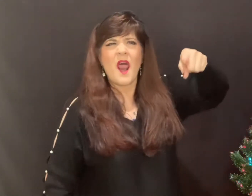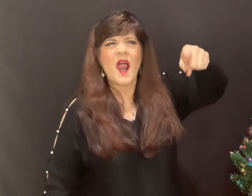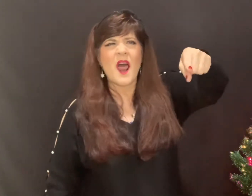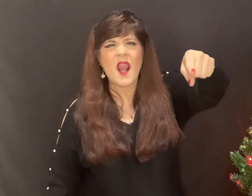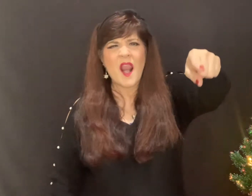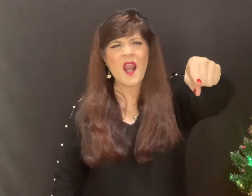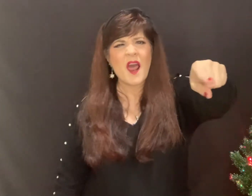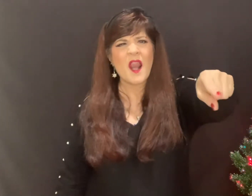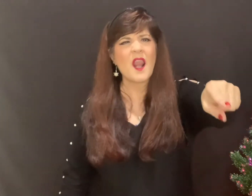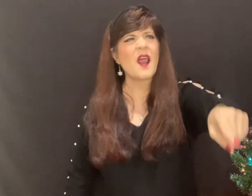afar.